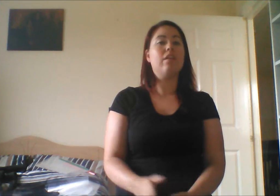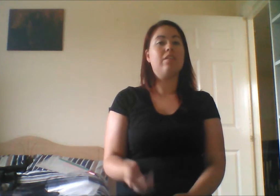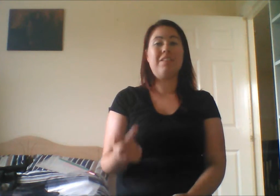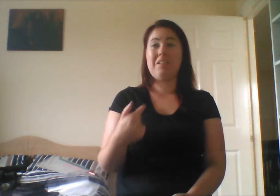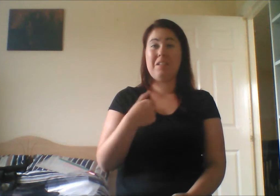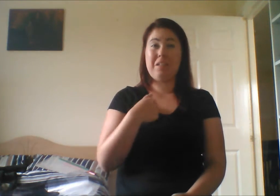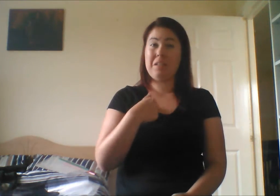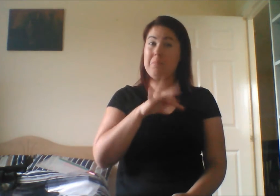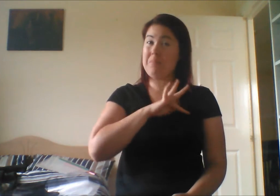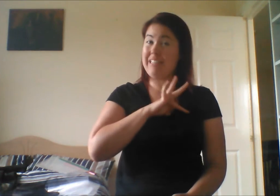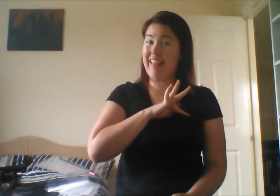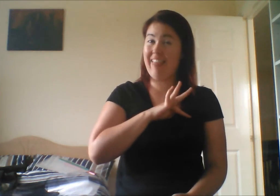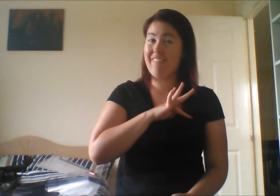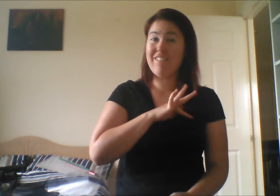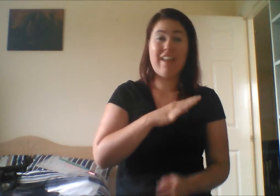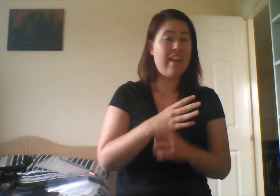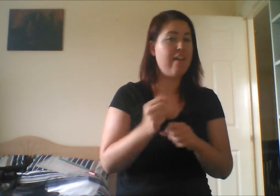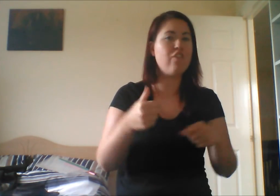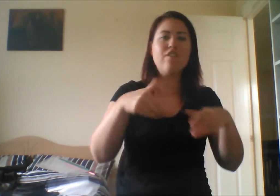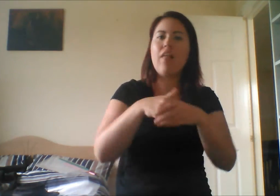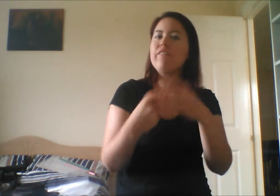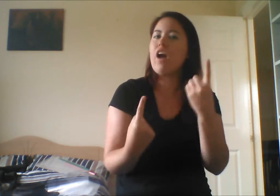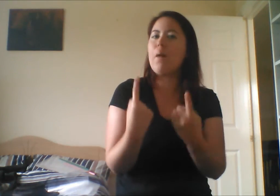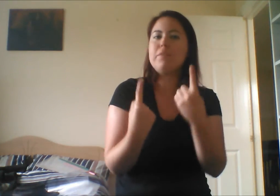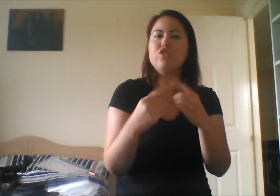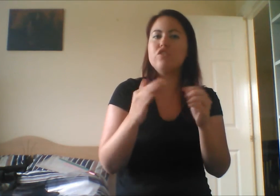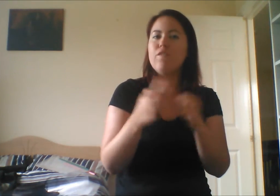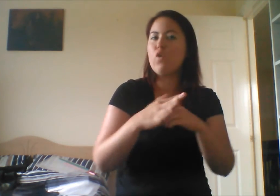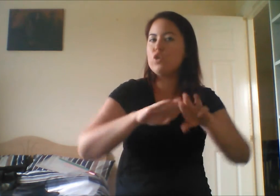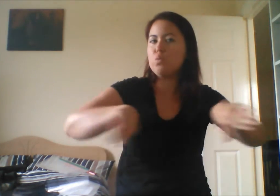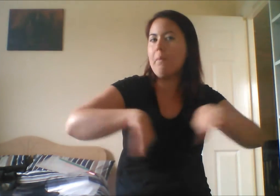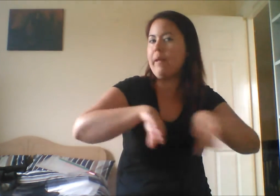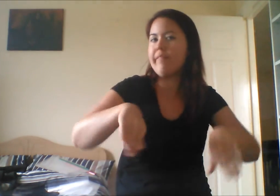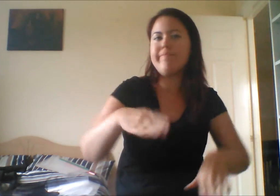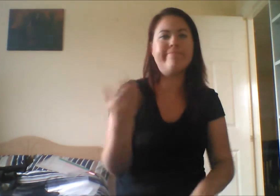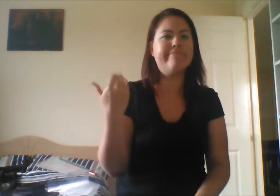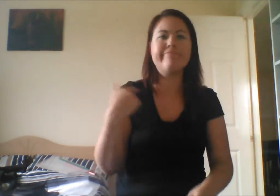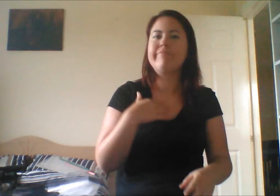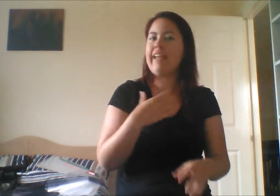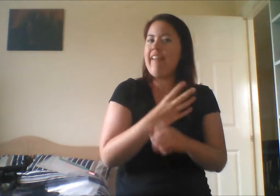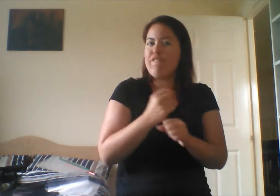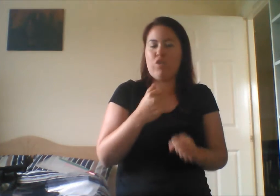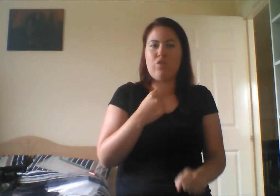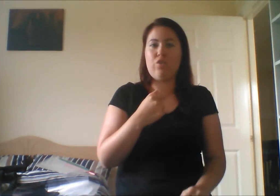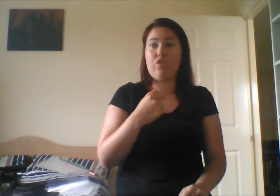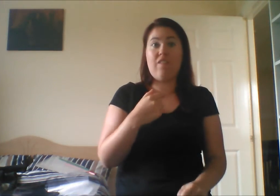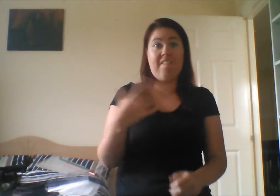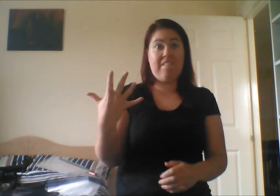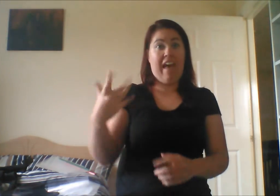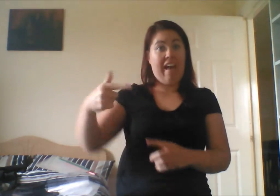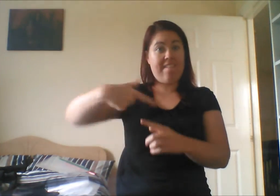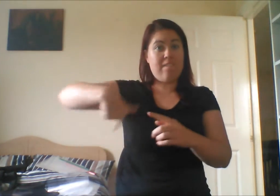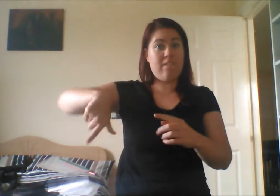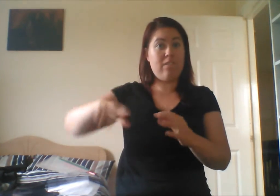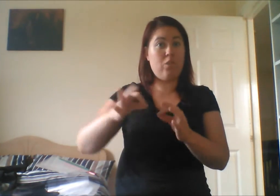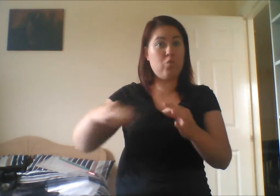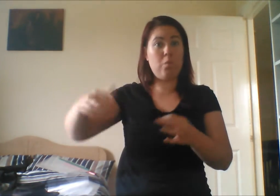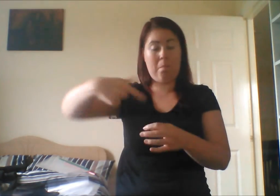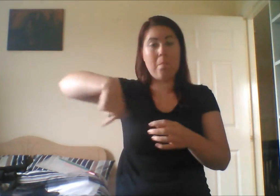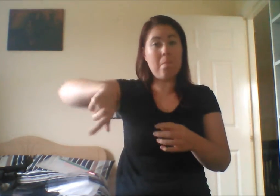Well, really, I myself, I'm not a competitive swimmer. I'm well able to swim, but the other five, five swimmers? The other five